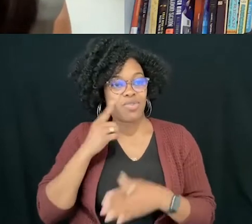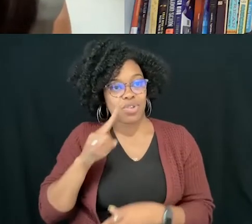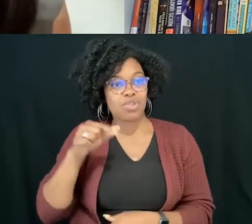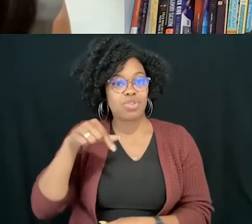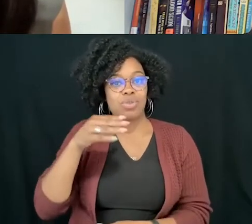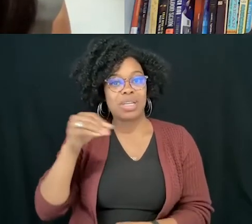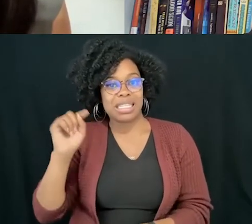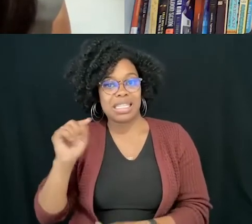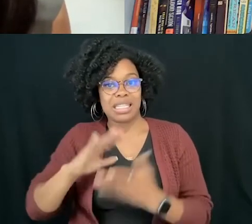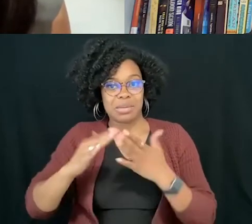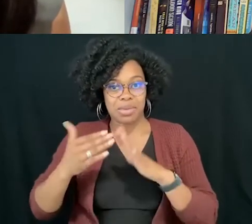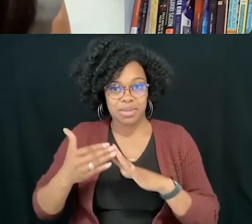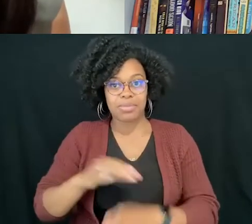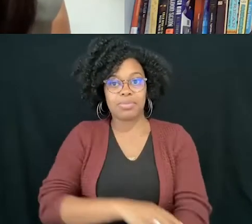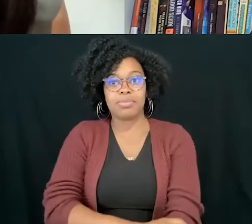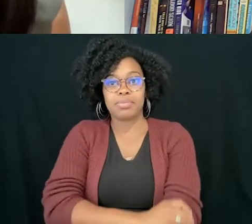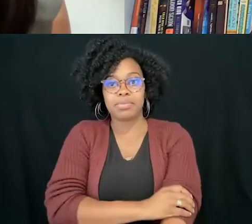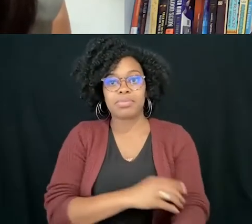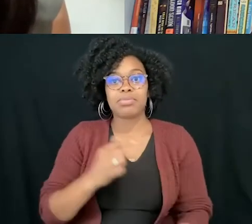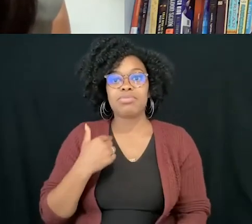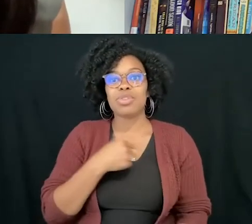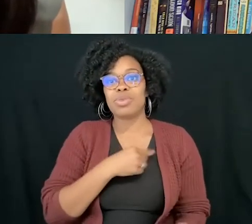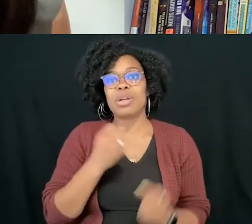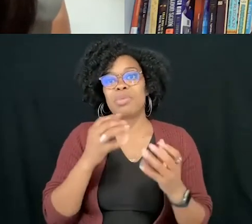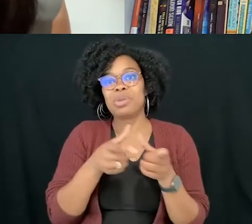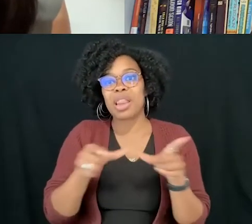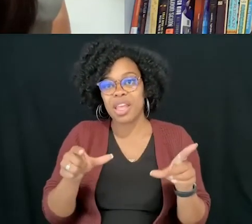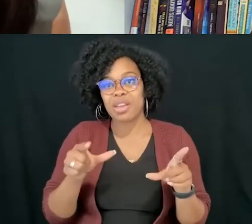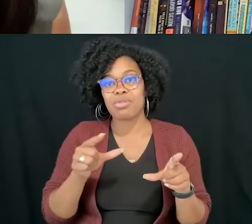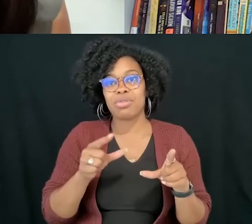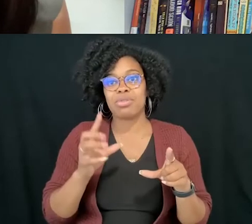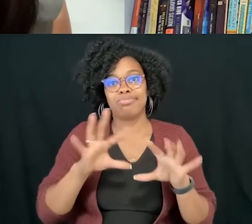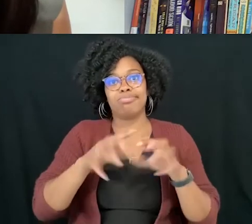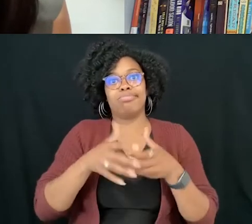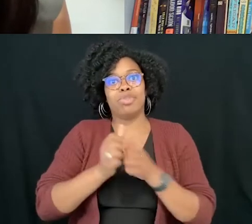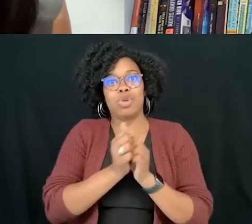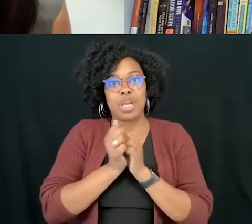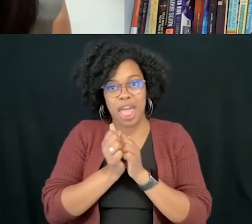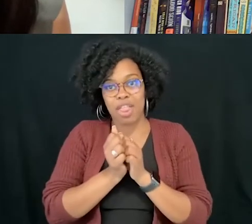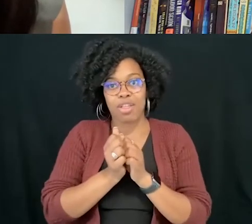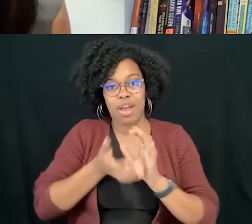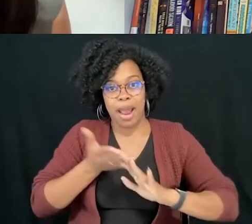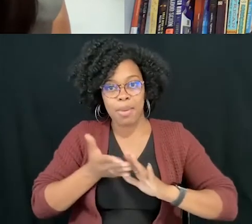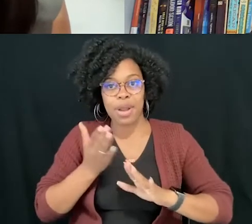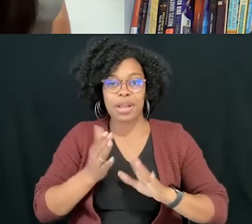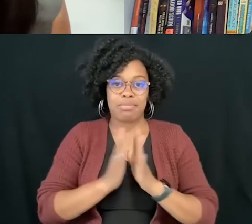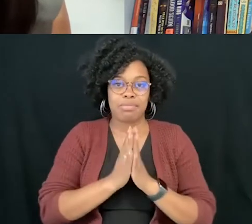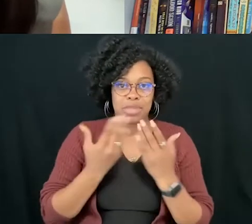Libreria Comunitaria is a multilingual, collectively-operated bookshop and art space in Washington Heights committed to co